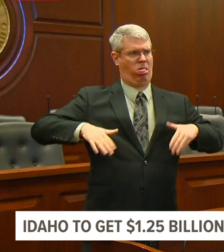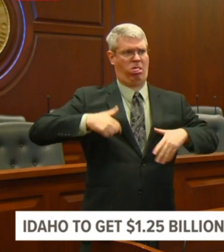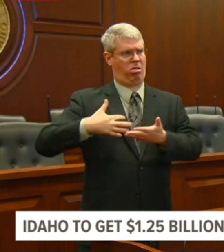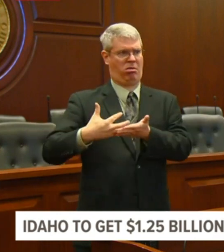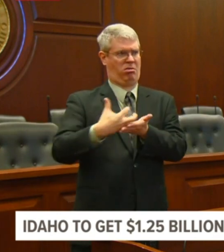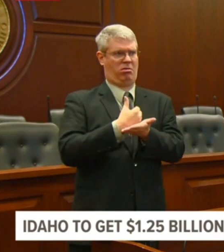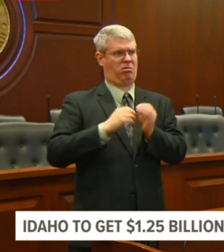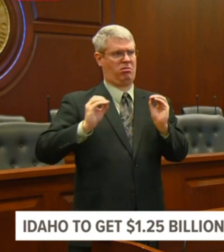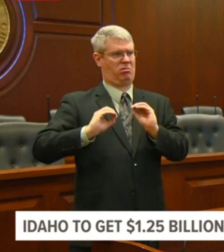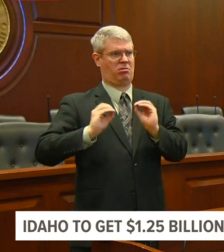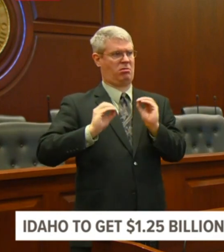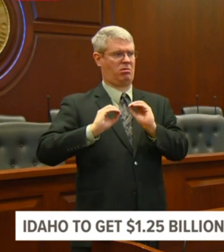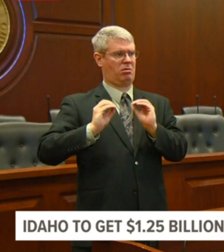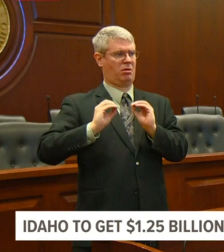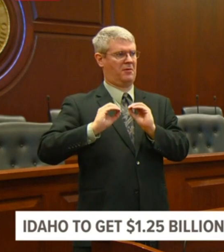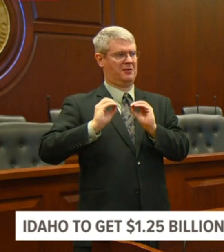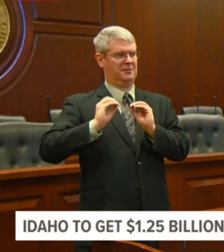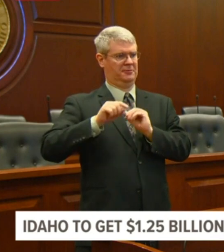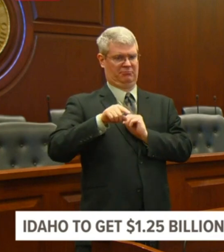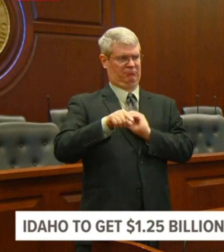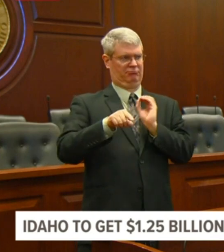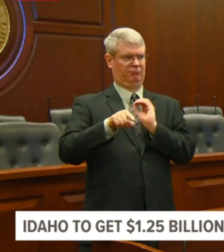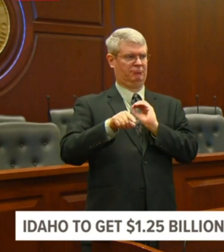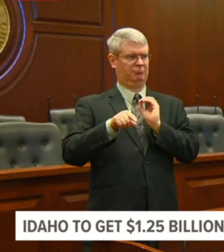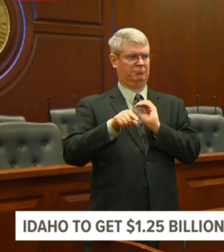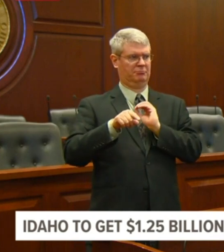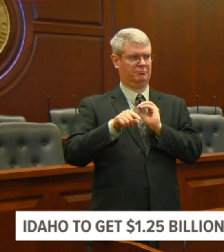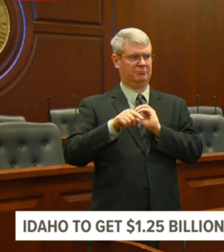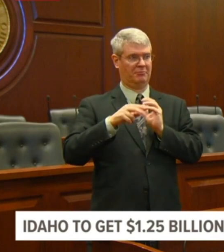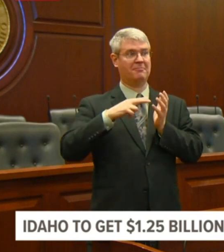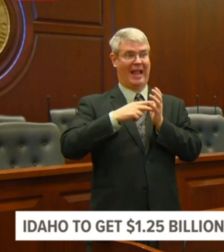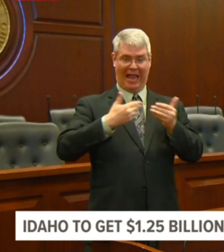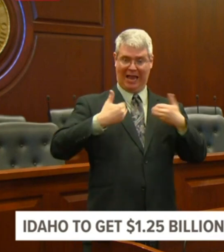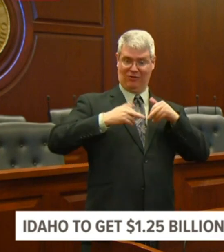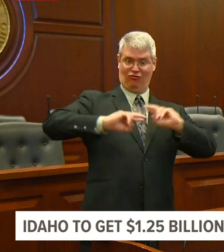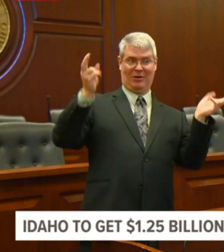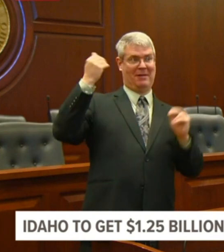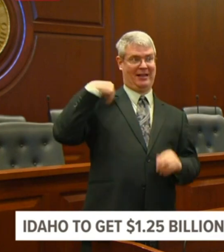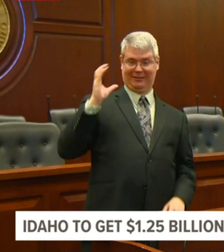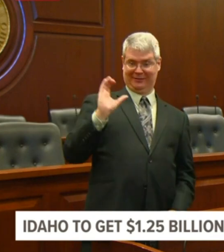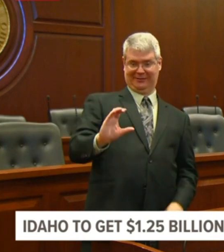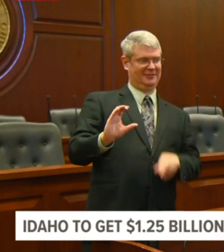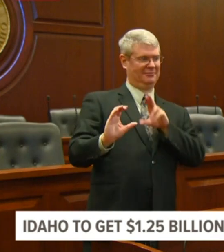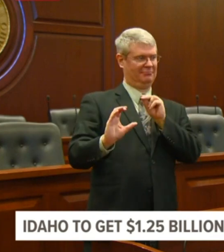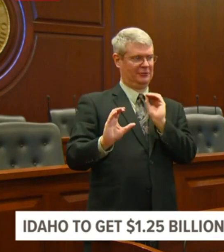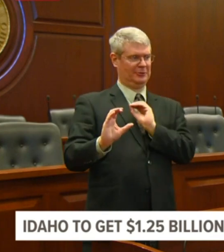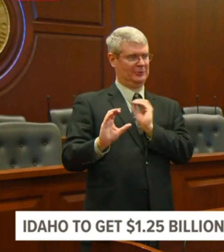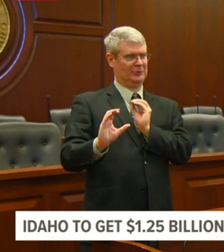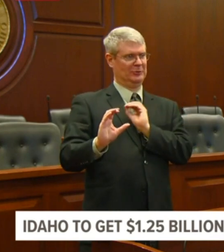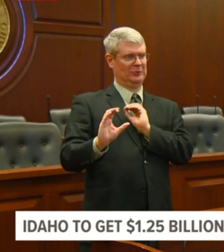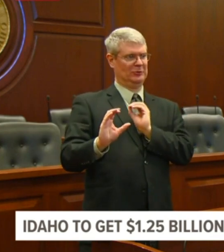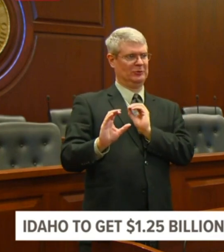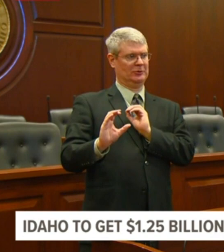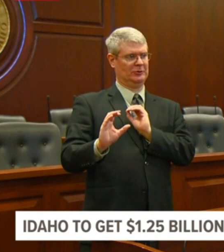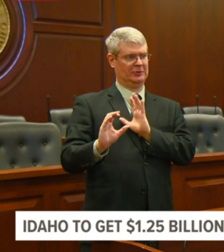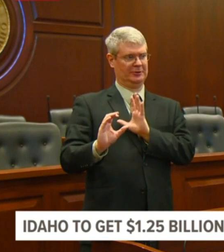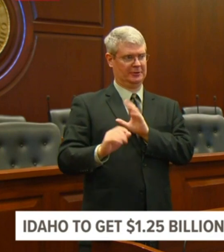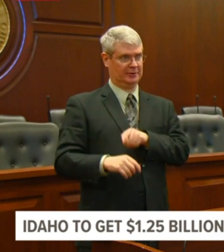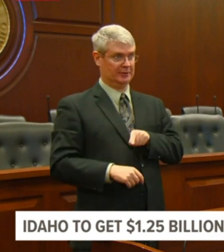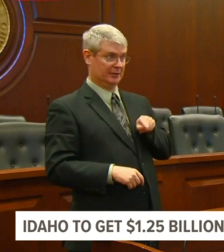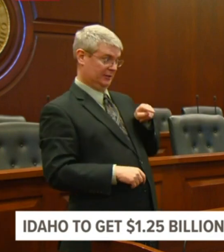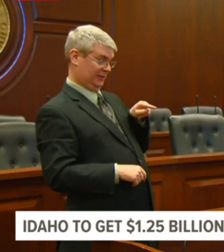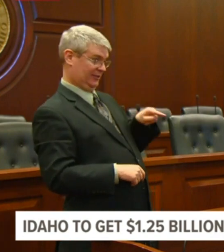hourly. And so that $40 million is gone. The other $40 million is to have it available. Some of these other sources of money may